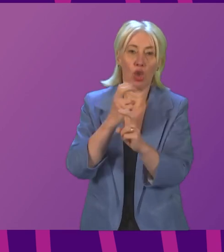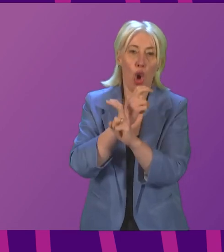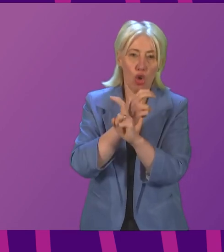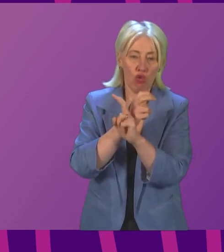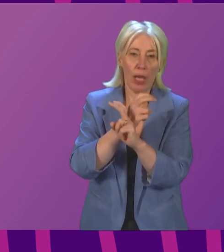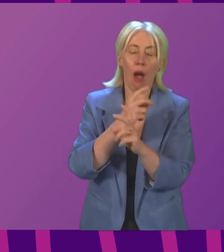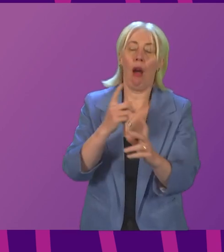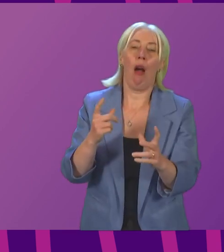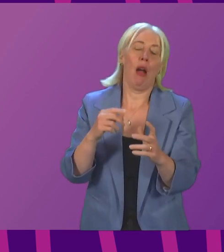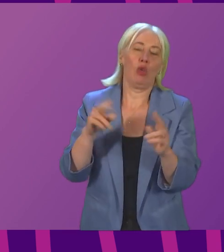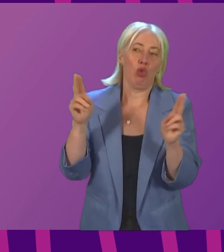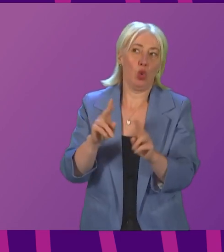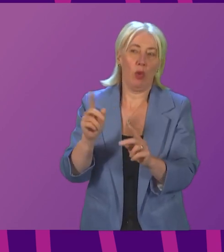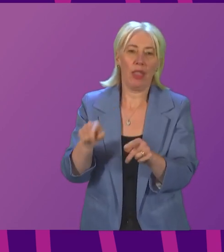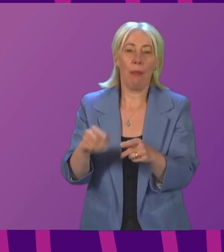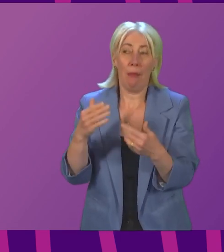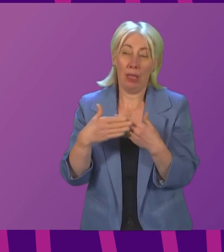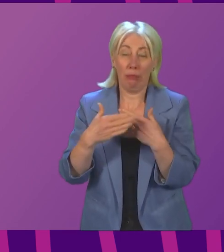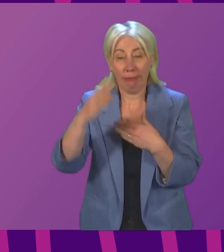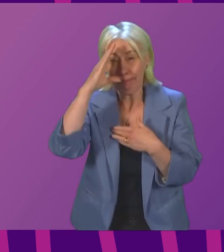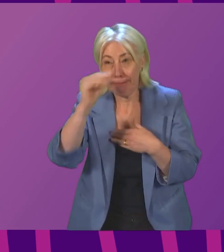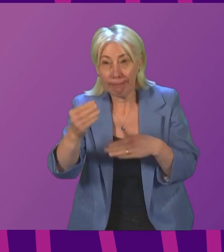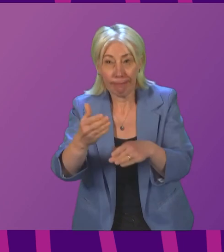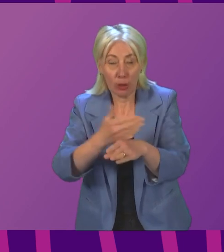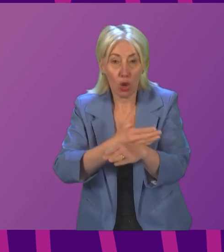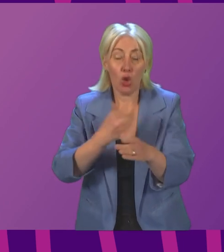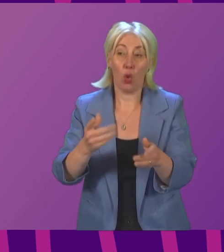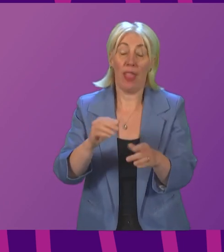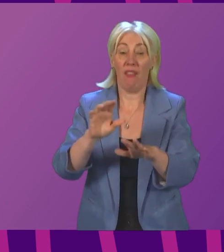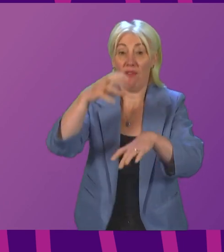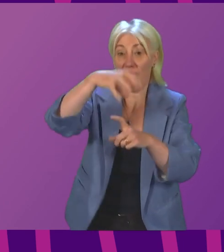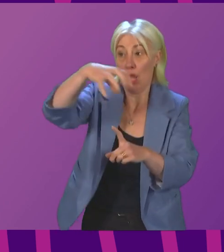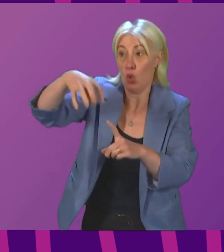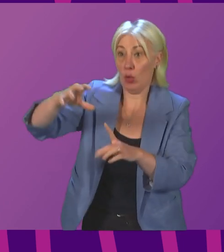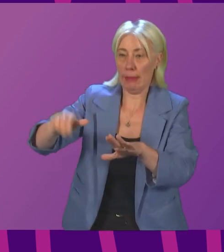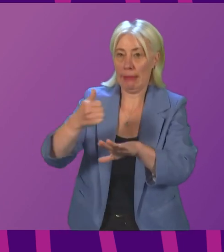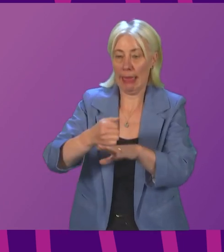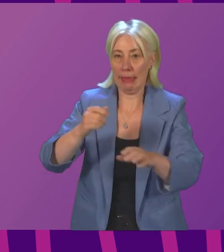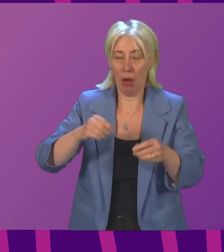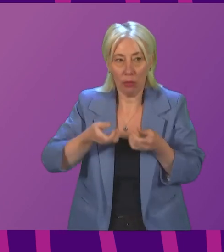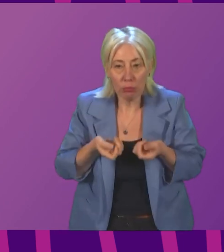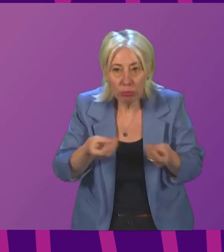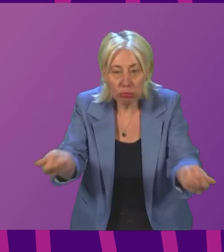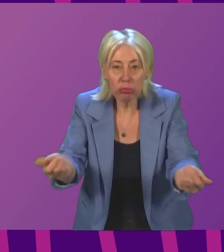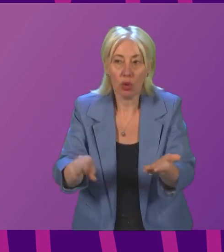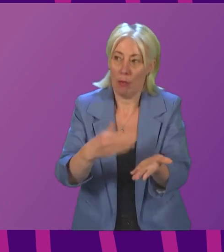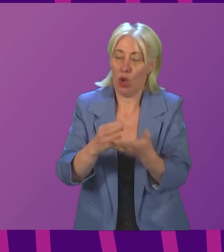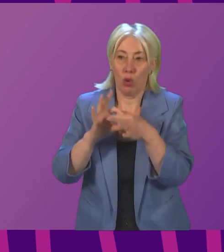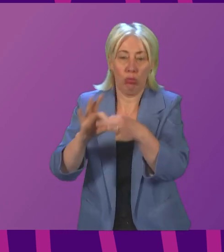that this will be done with as much notice as possible with guidance for venues to support the implementation and continued engagement with affected